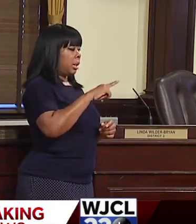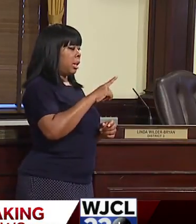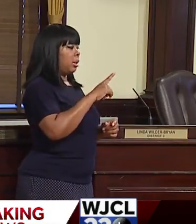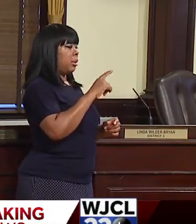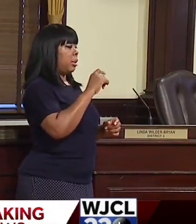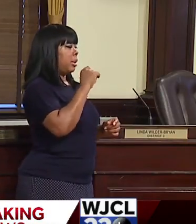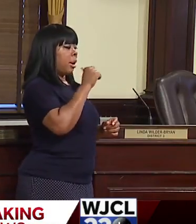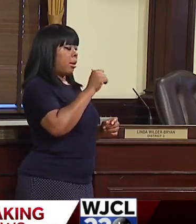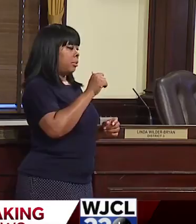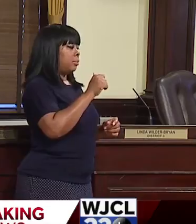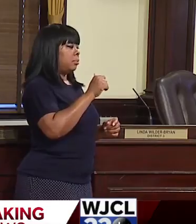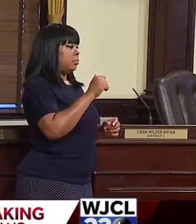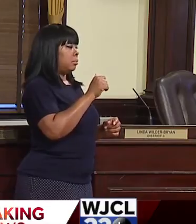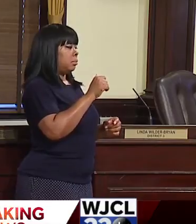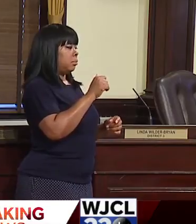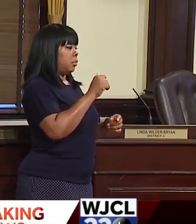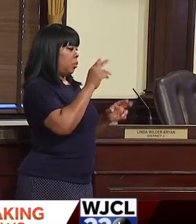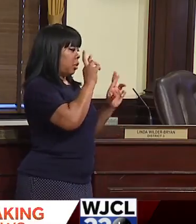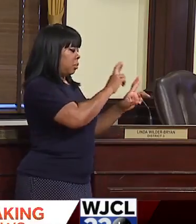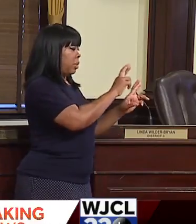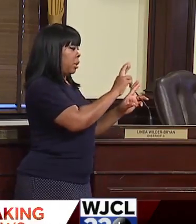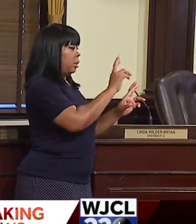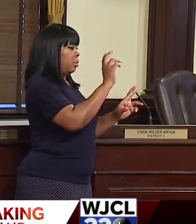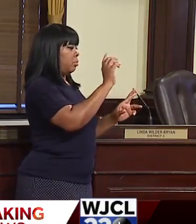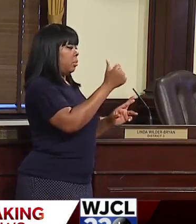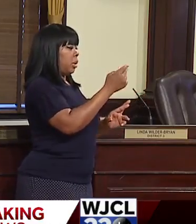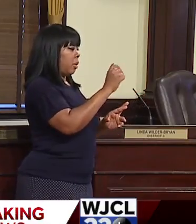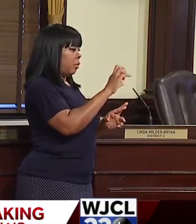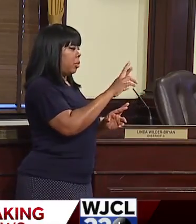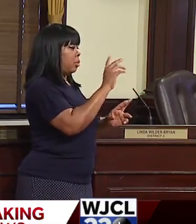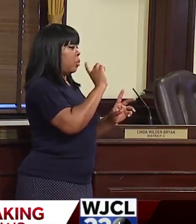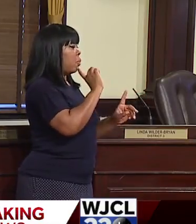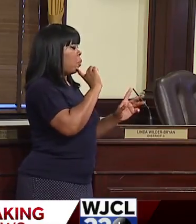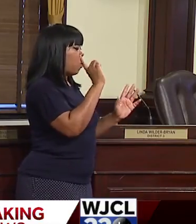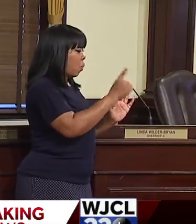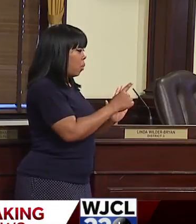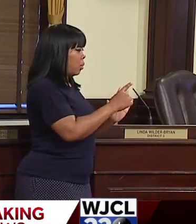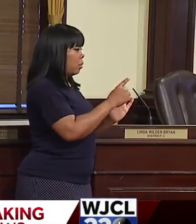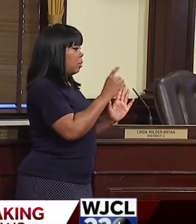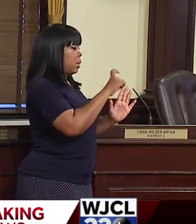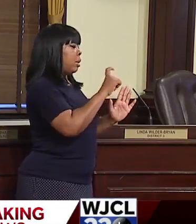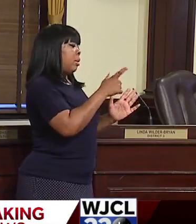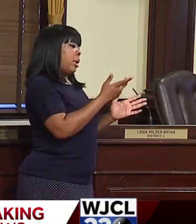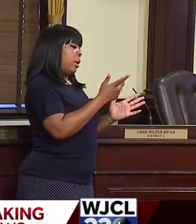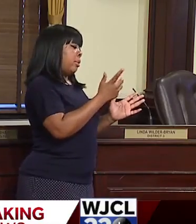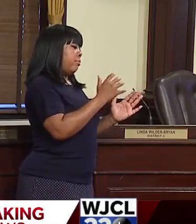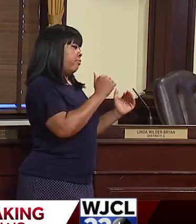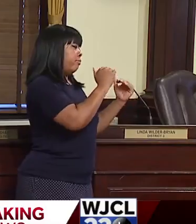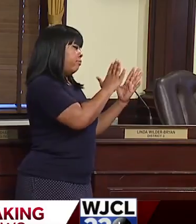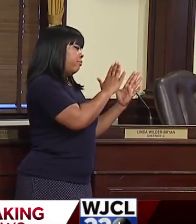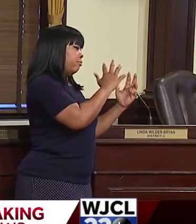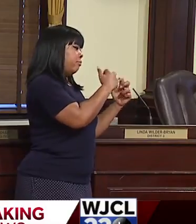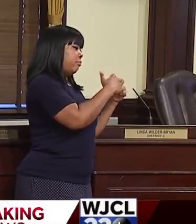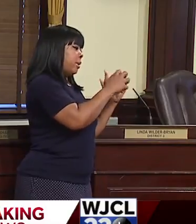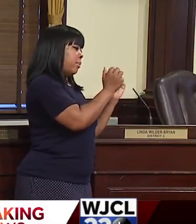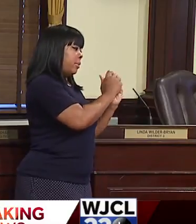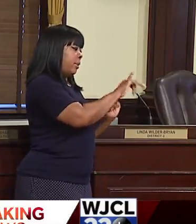then there are ramifications under the governor's order, um, that they would have to face their consequences to that.